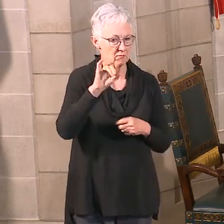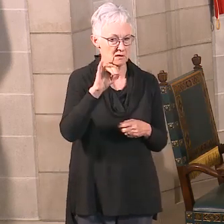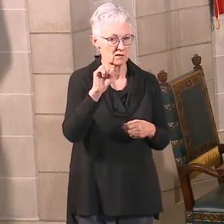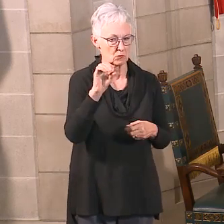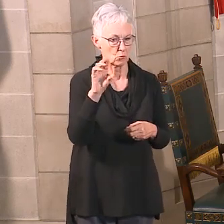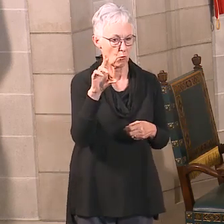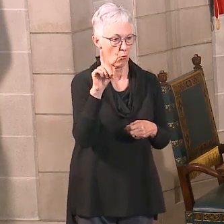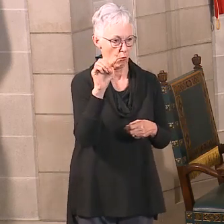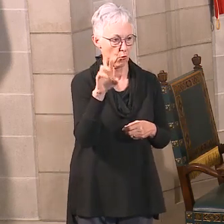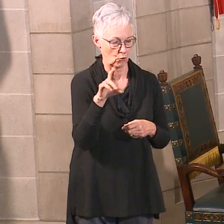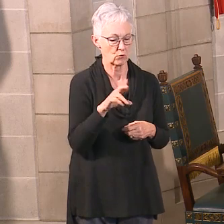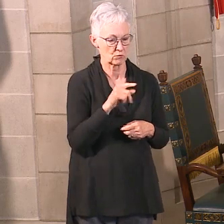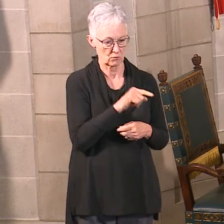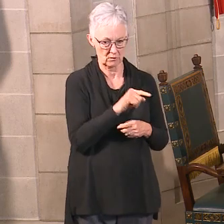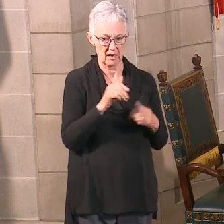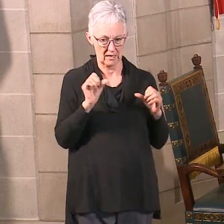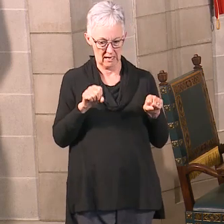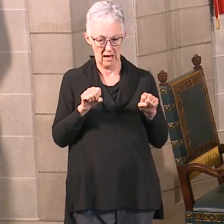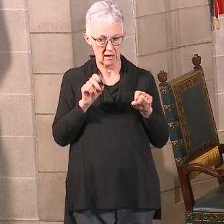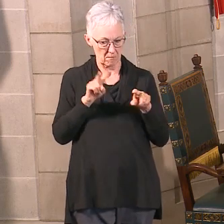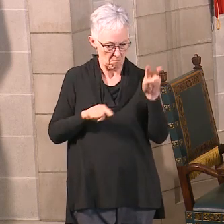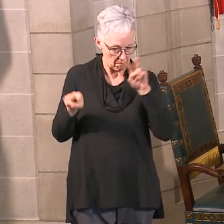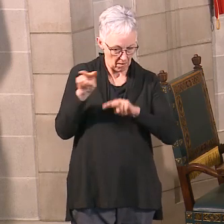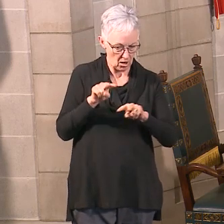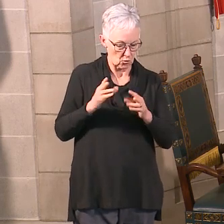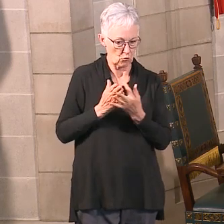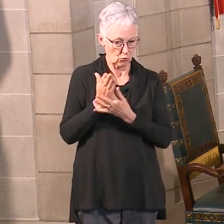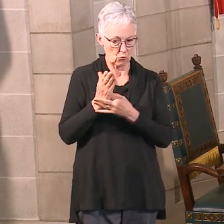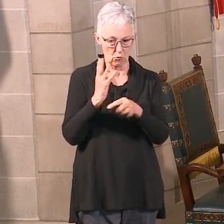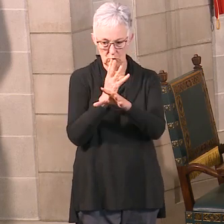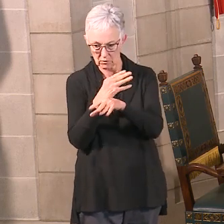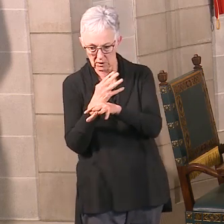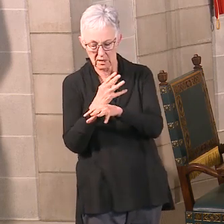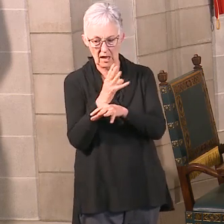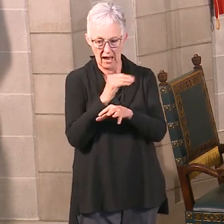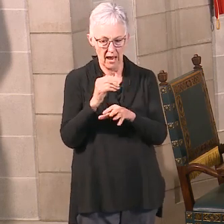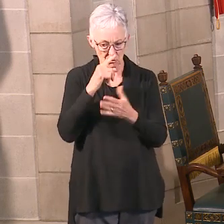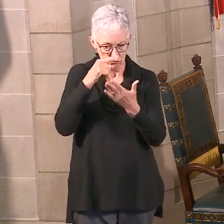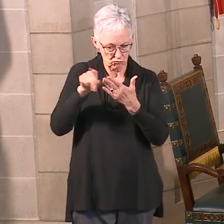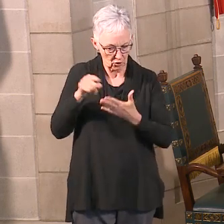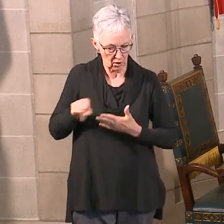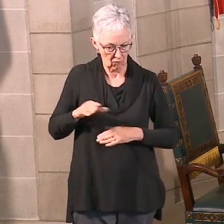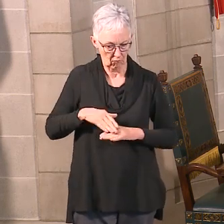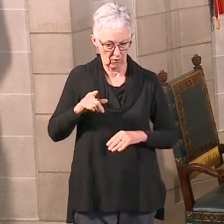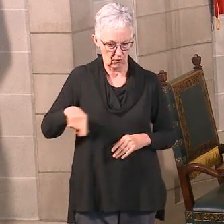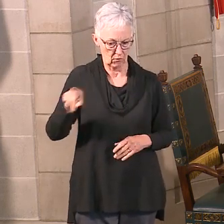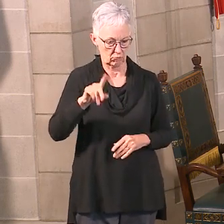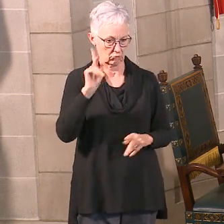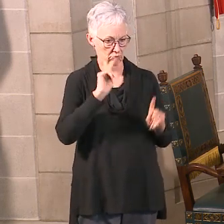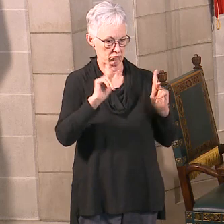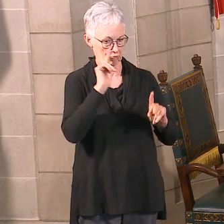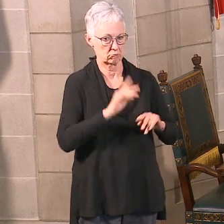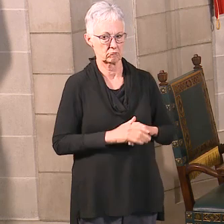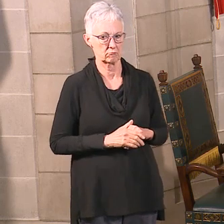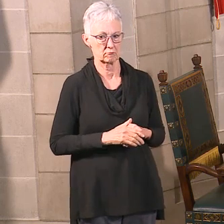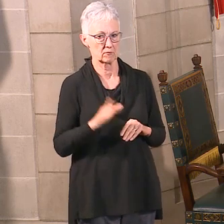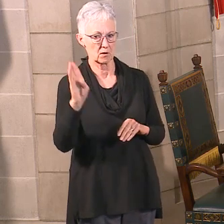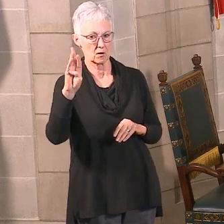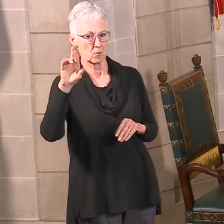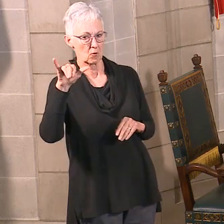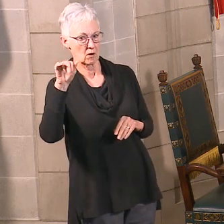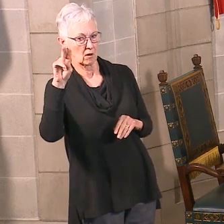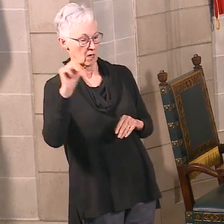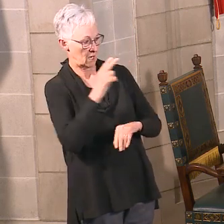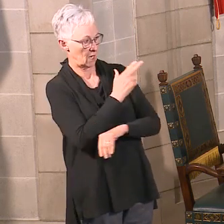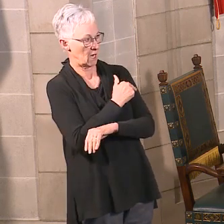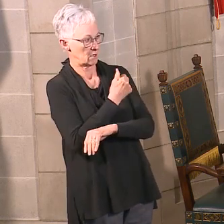exercise, and meditation. Bryan Medical Center here in Lincoln is connecting individuals who are experiencing a mental health